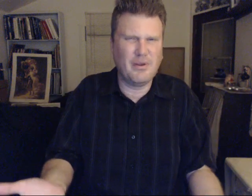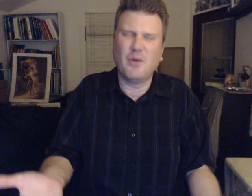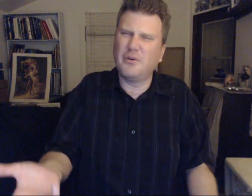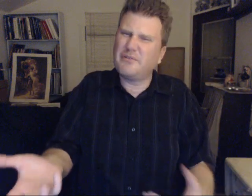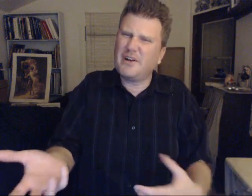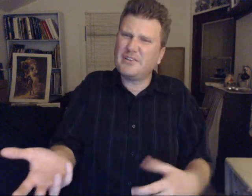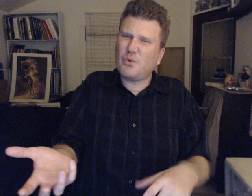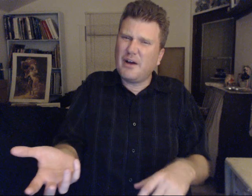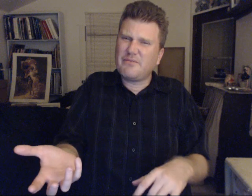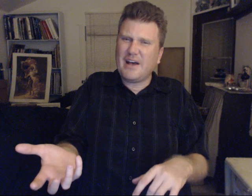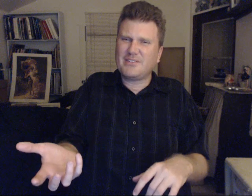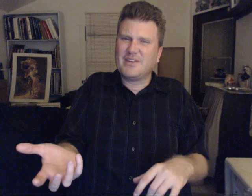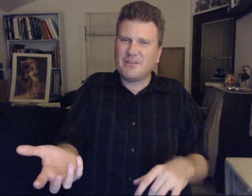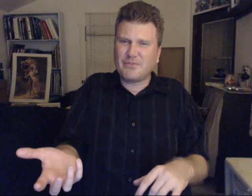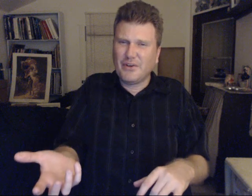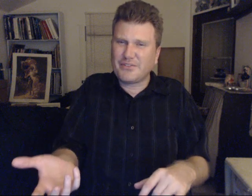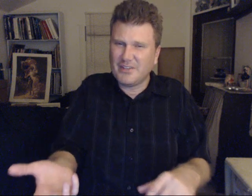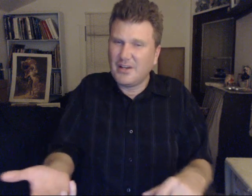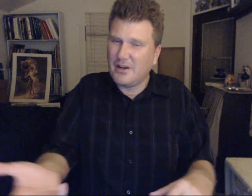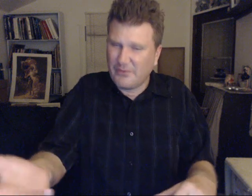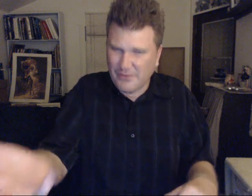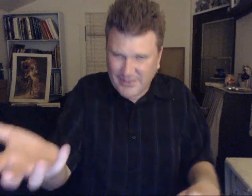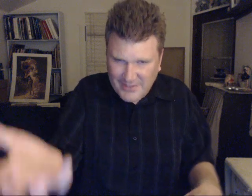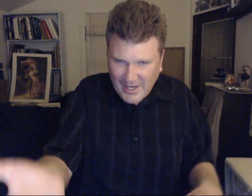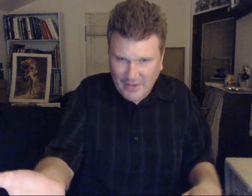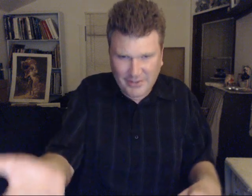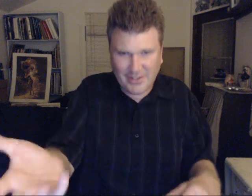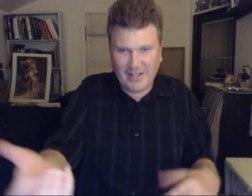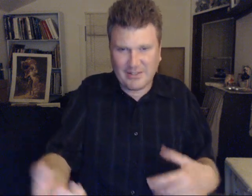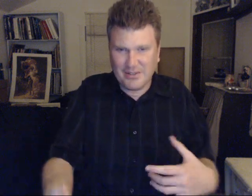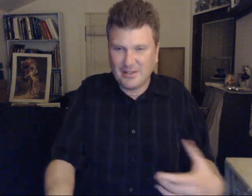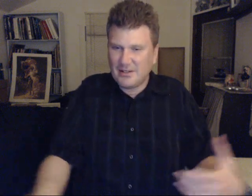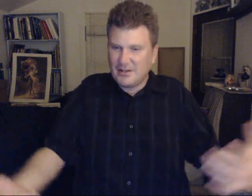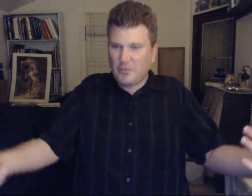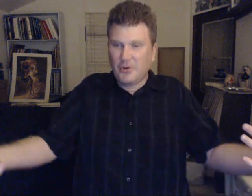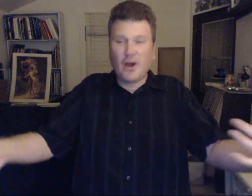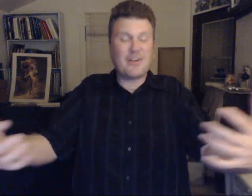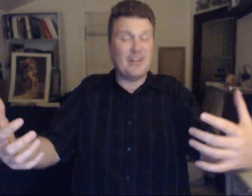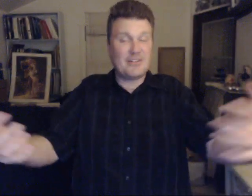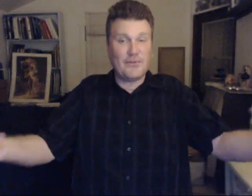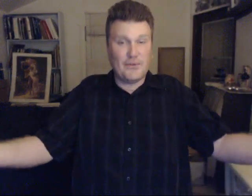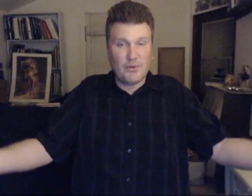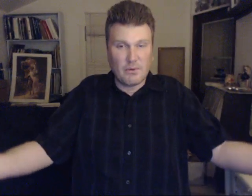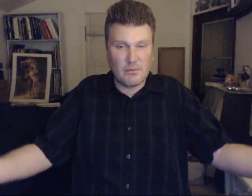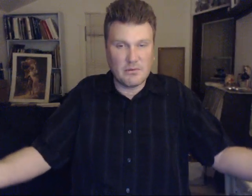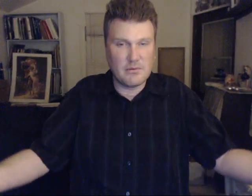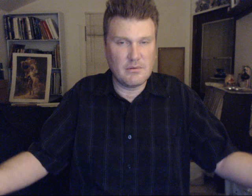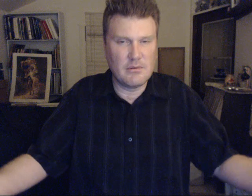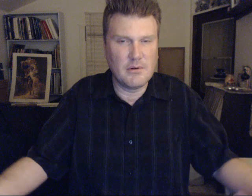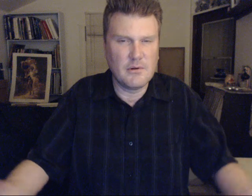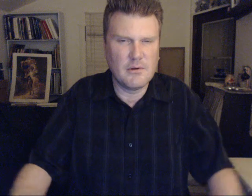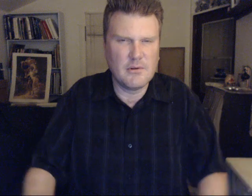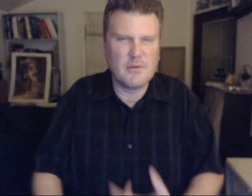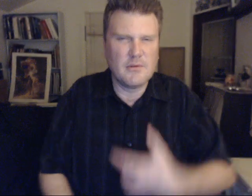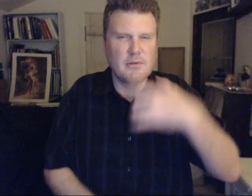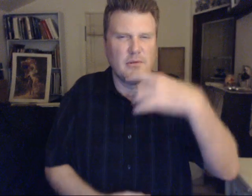What we find. Is quite fascinating. For us. For this channel. To connect. Bring our connection. To you. You.